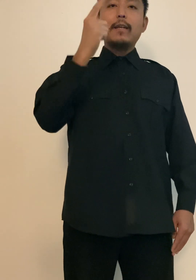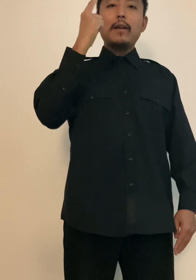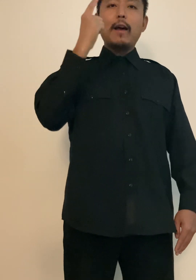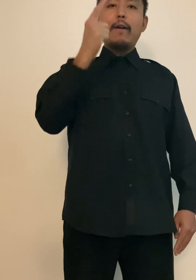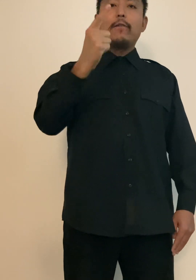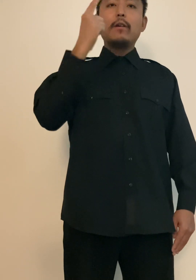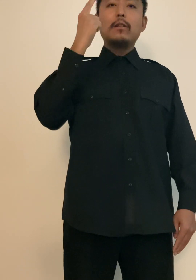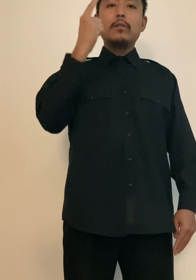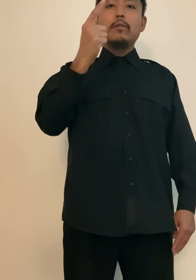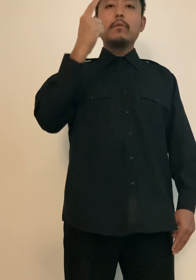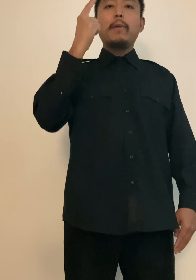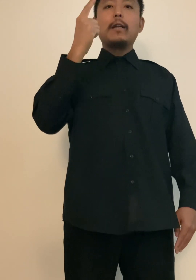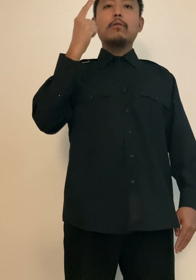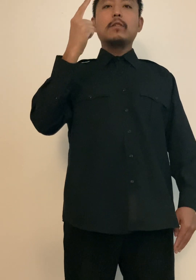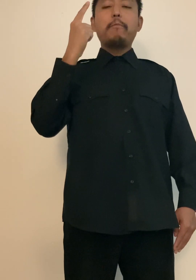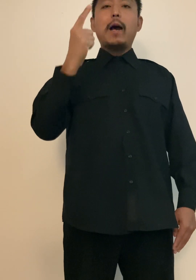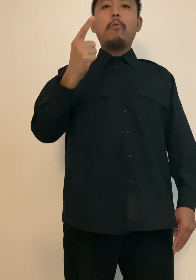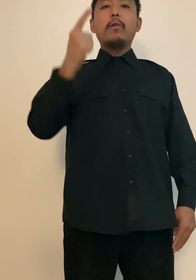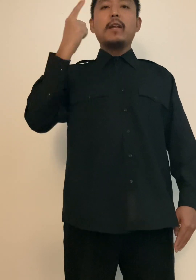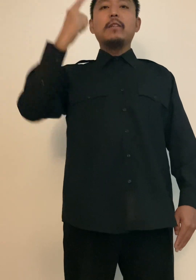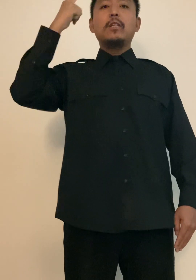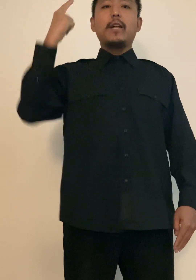can ever assume the mantles of power, there is no China.